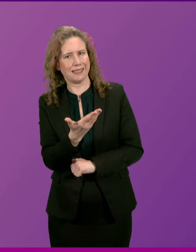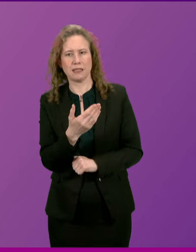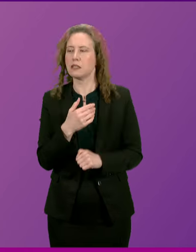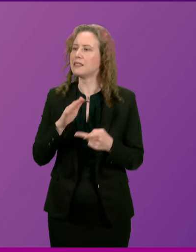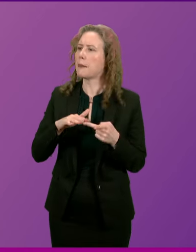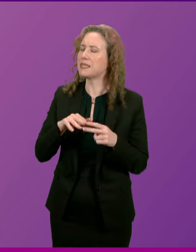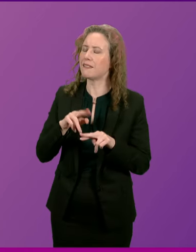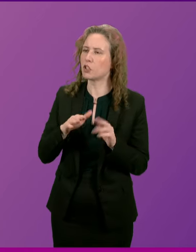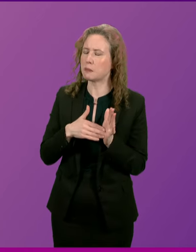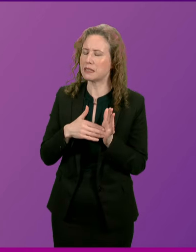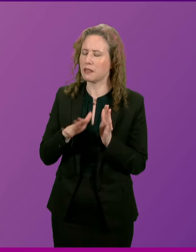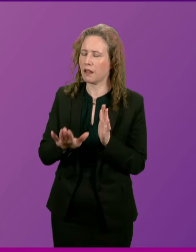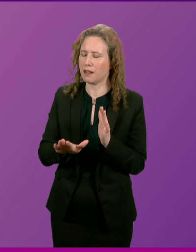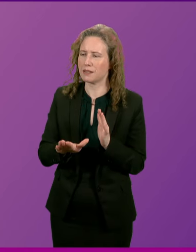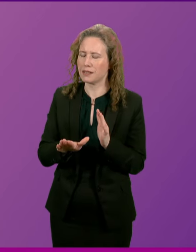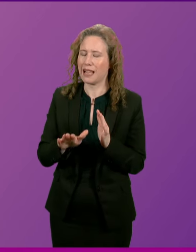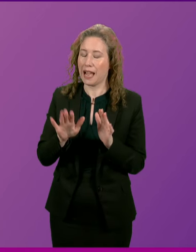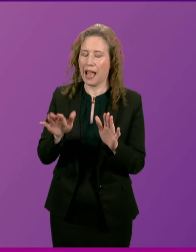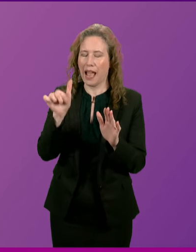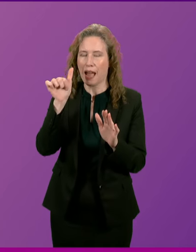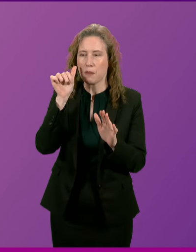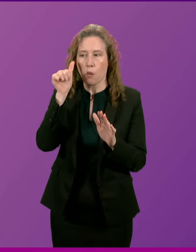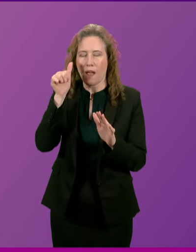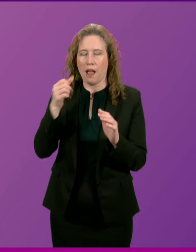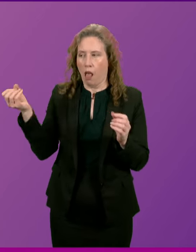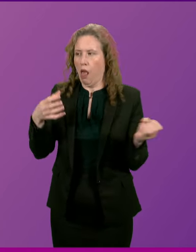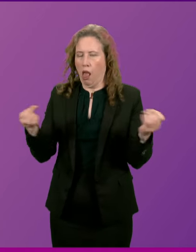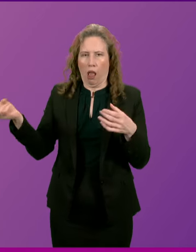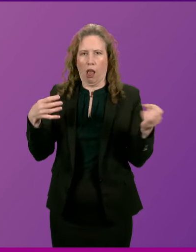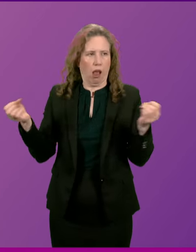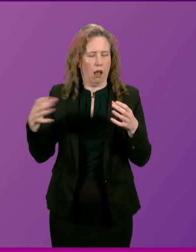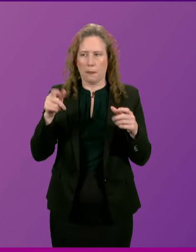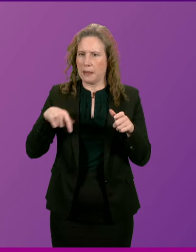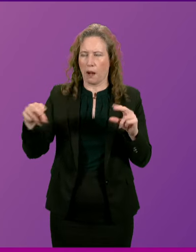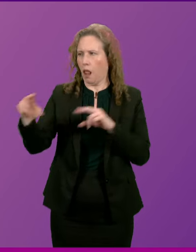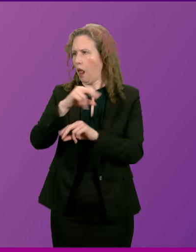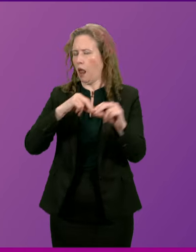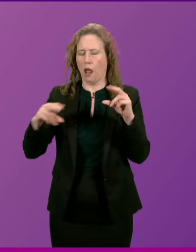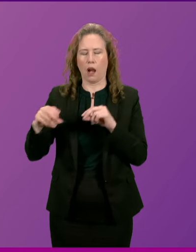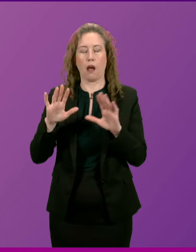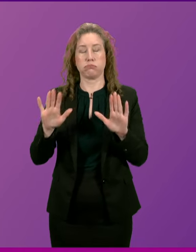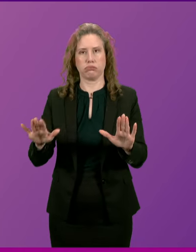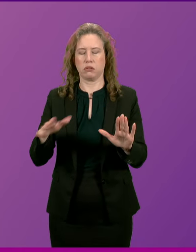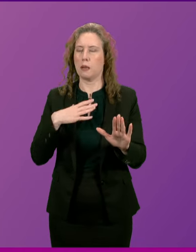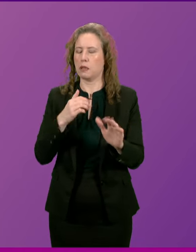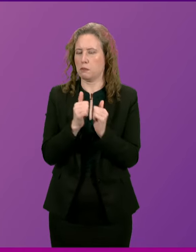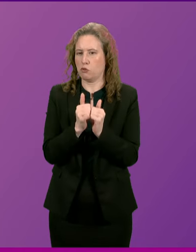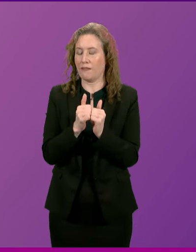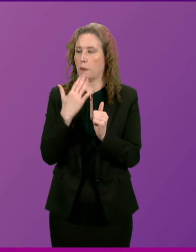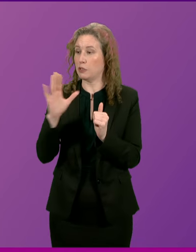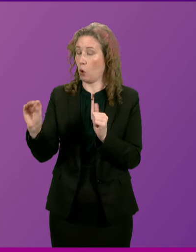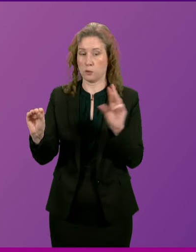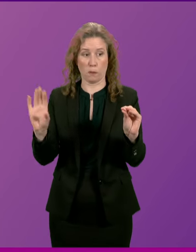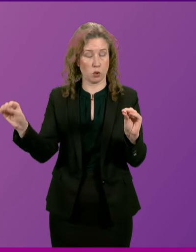First Minister, I am aware of several contributions on an ongoing basis from these benches. I'd be grateful if you could desist.